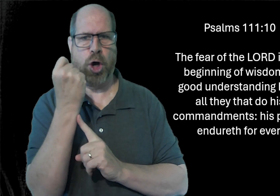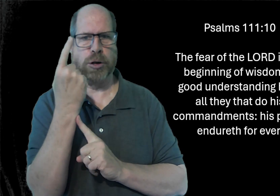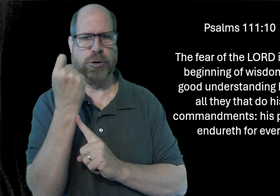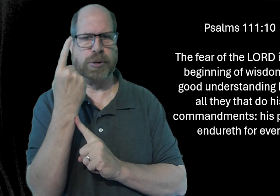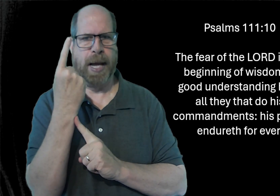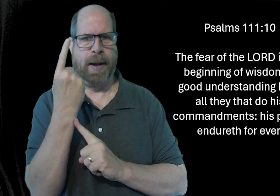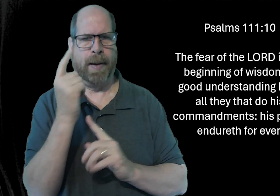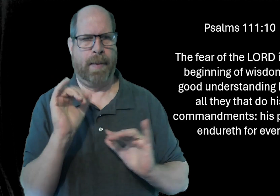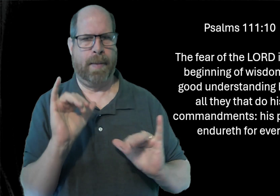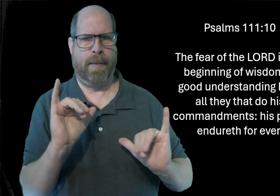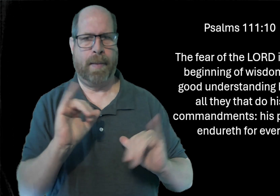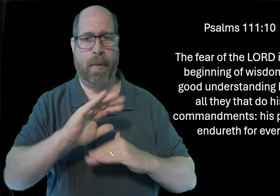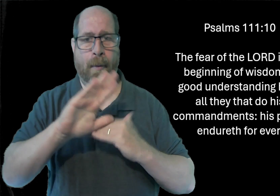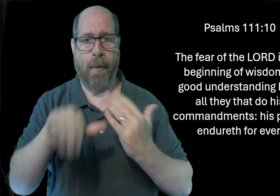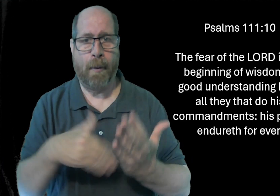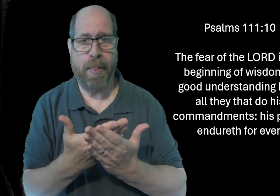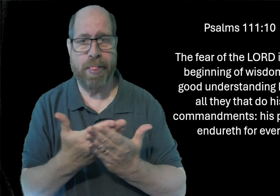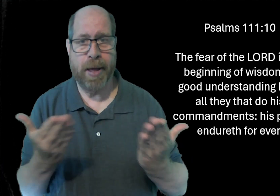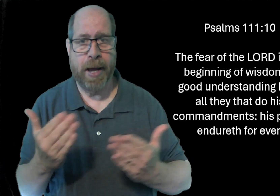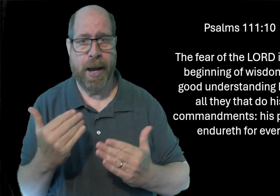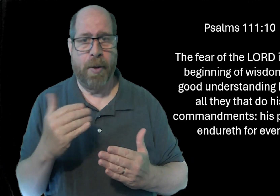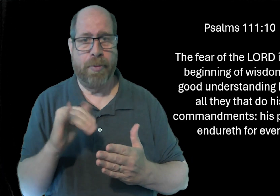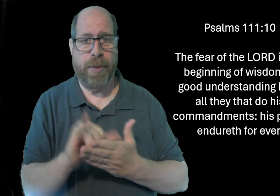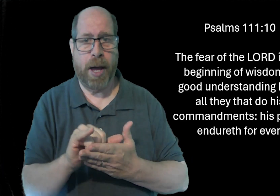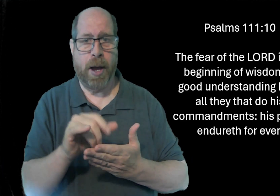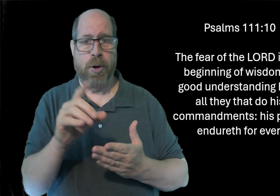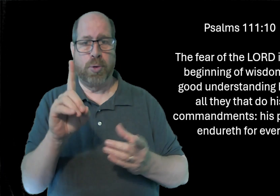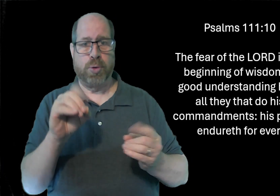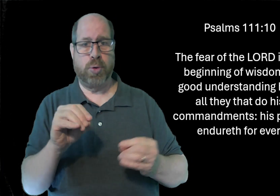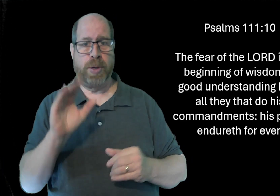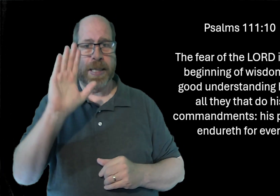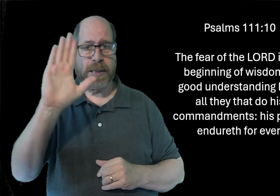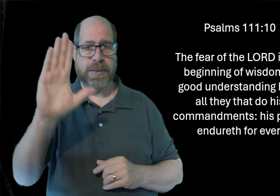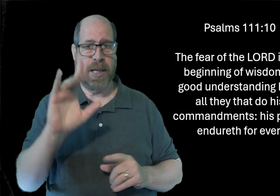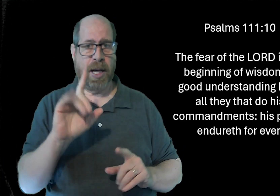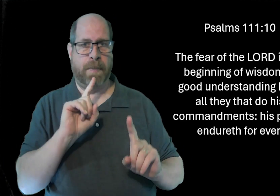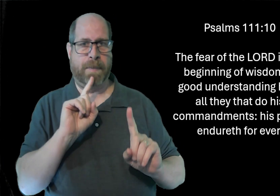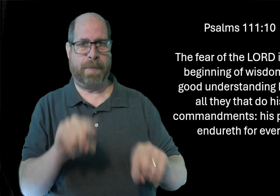A good understanding have all they that do his commandments.